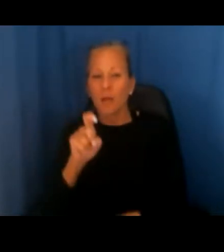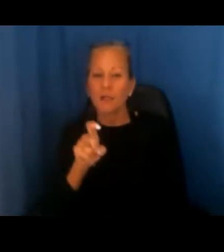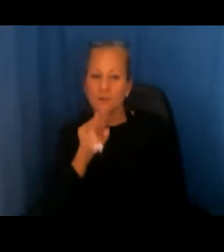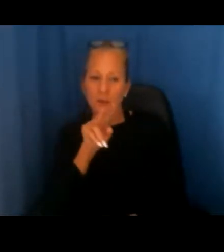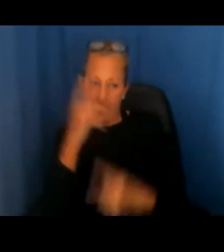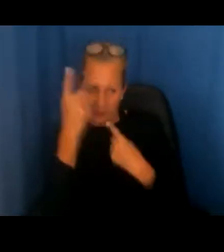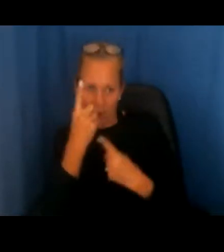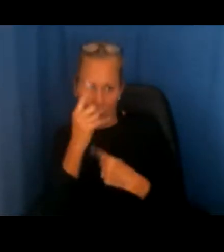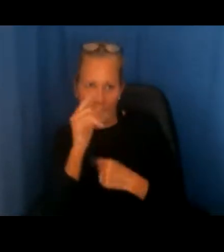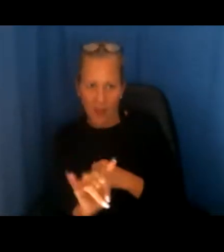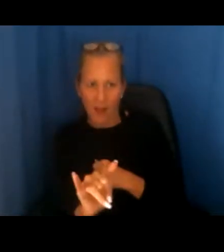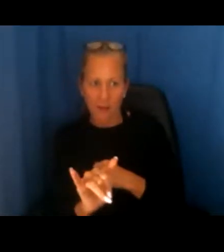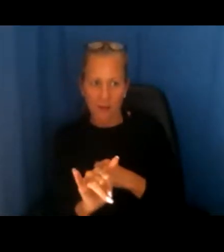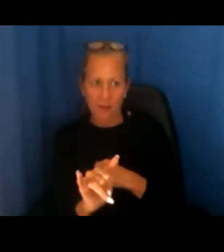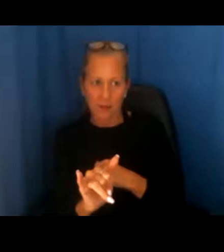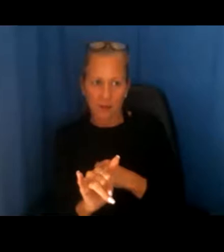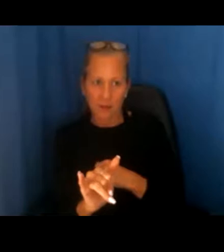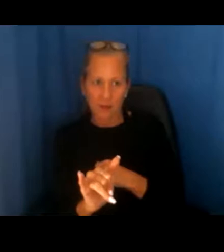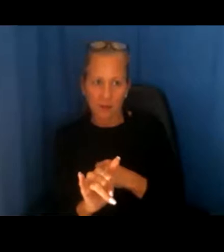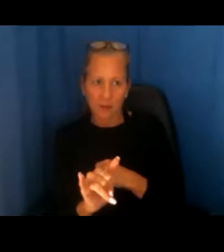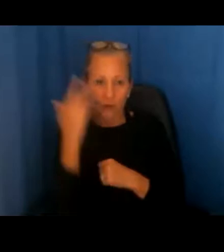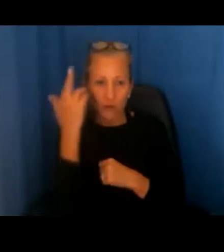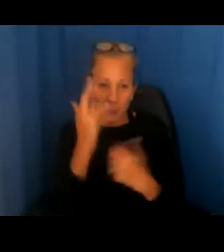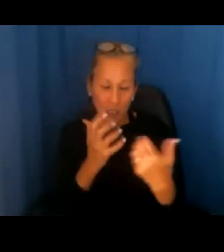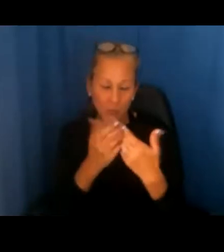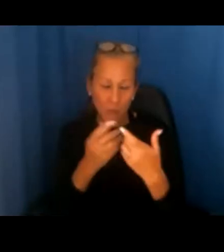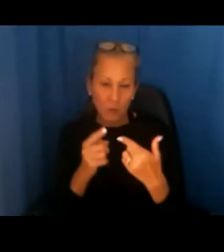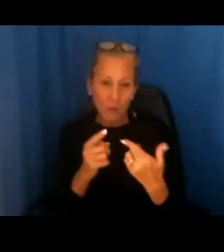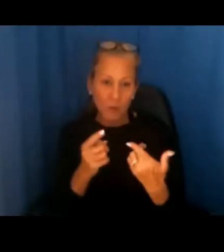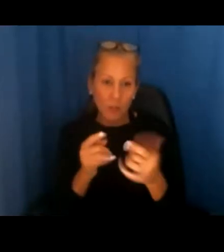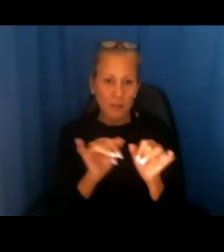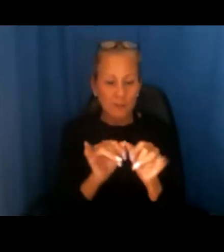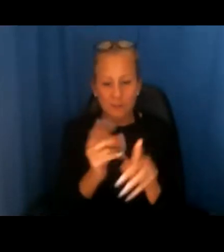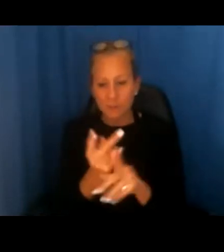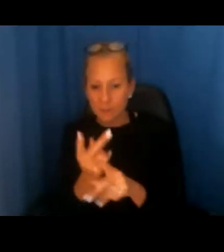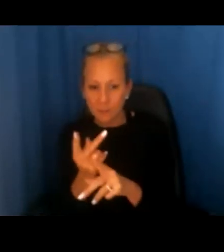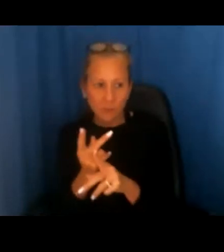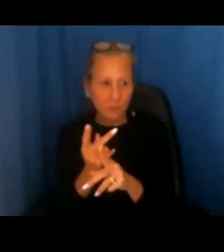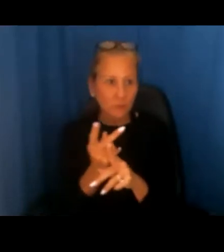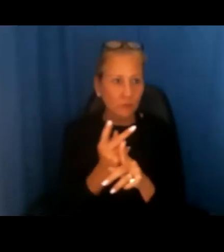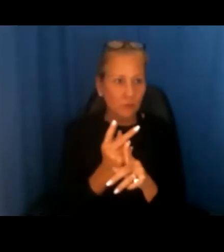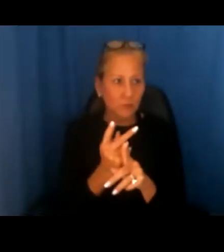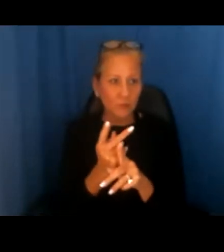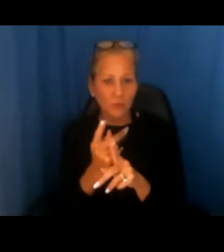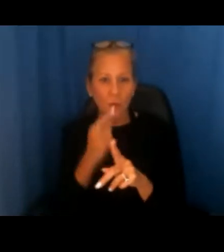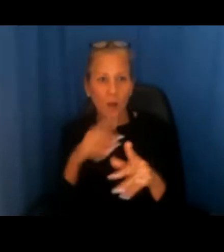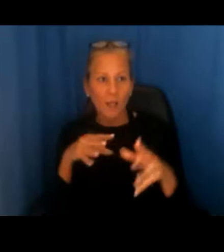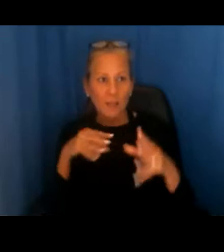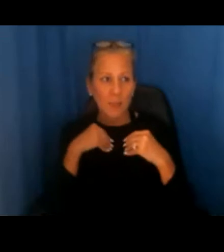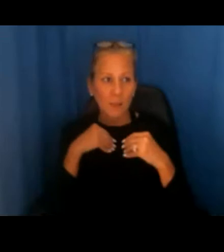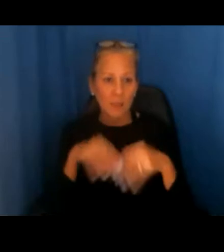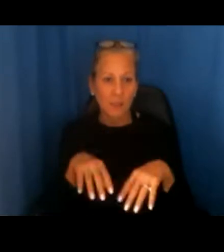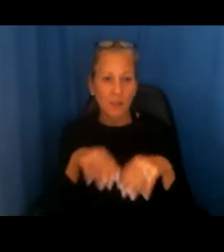consider. Reasonable accommodations to measures that have been adopted in order to